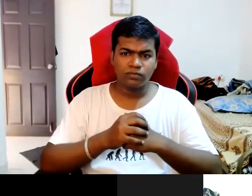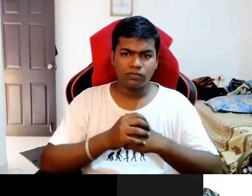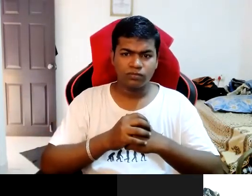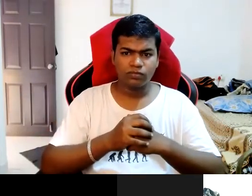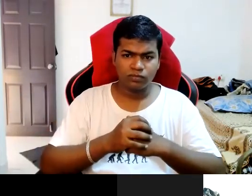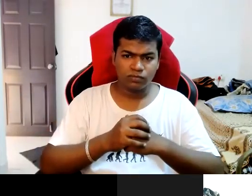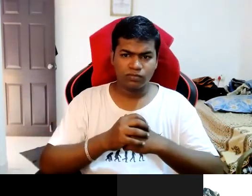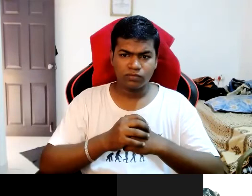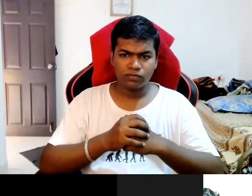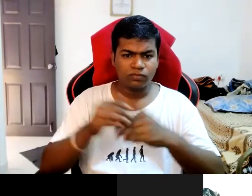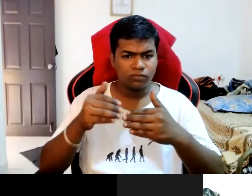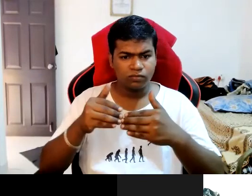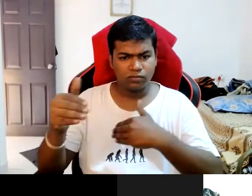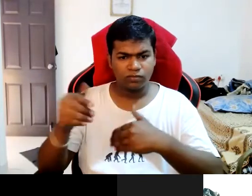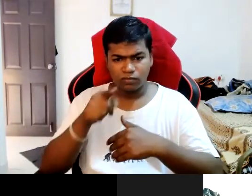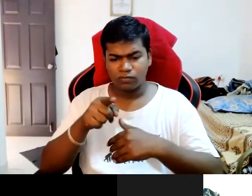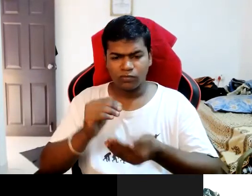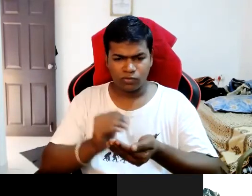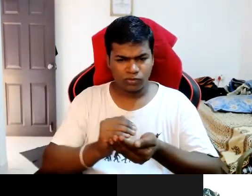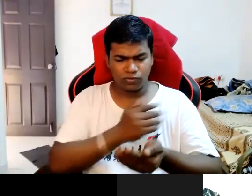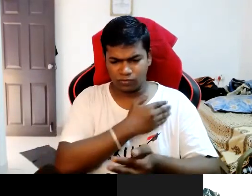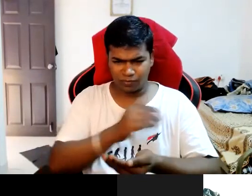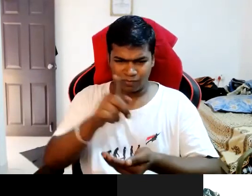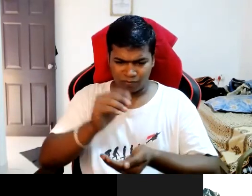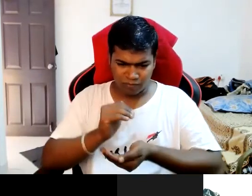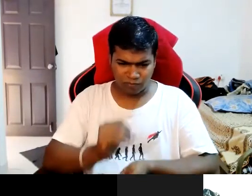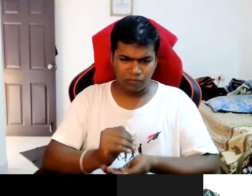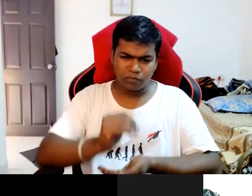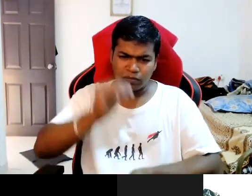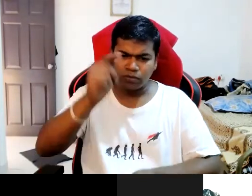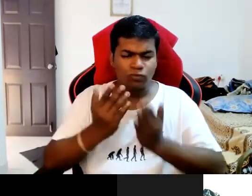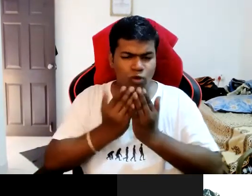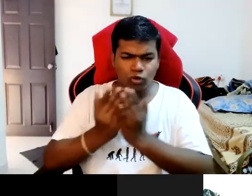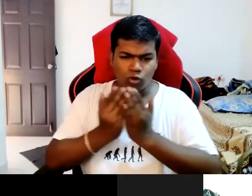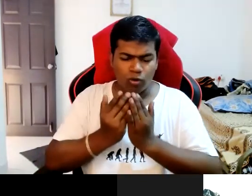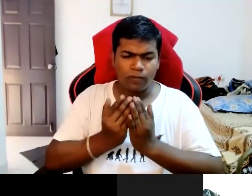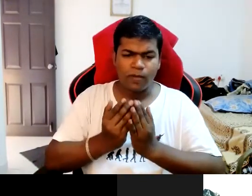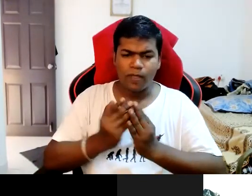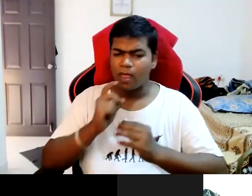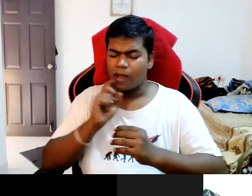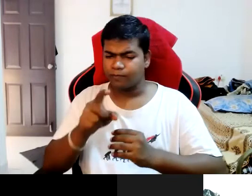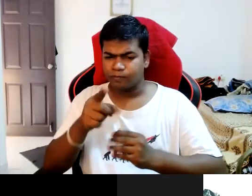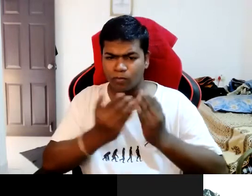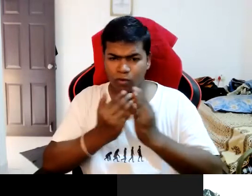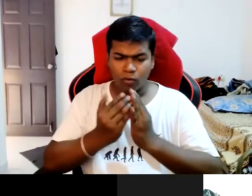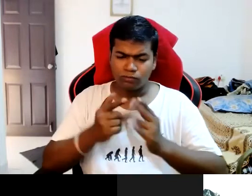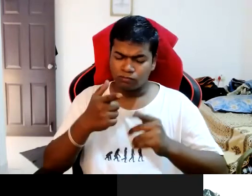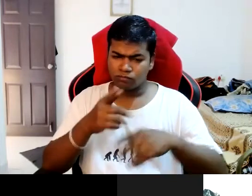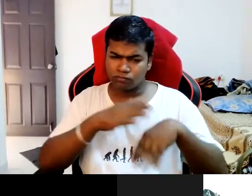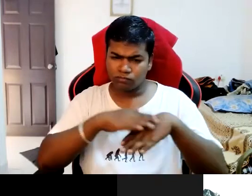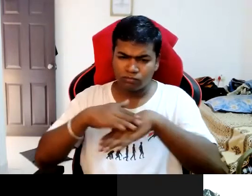Let's go on in your childhood days like in your schooling. How was your experience as a school child?